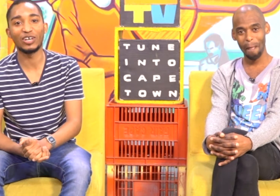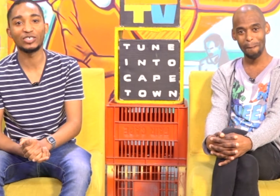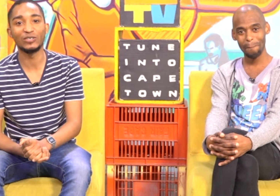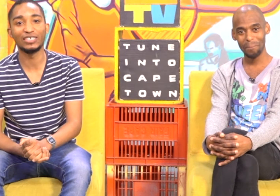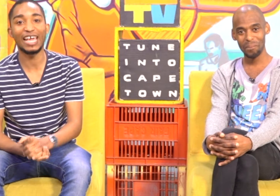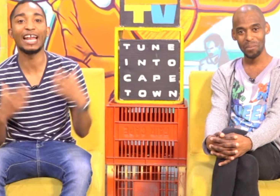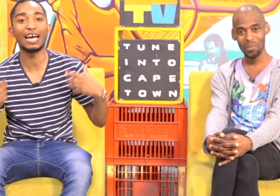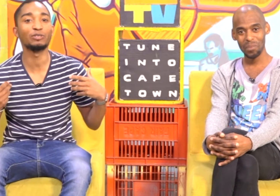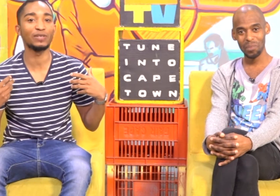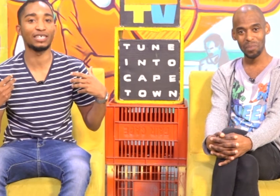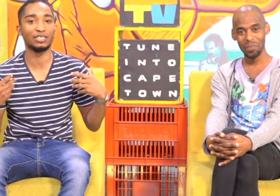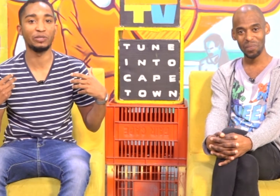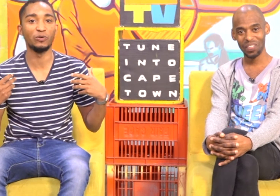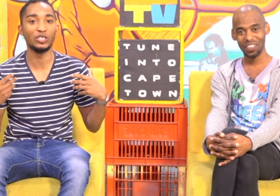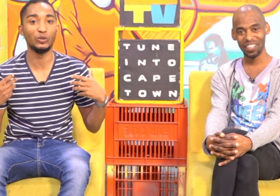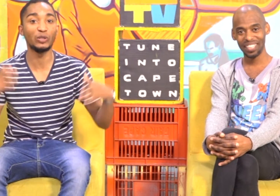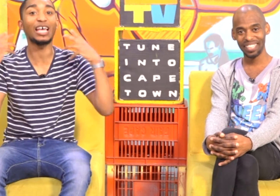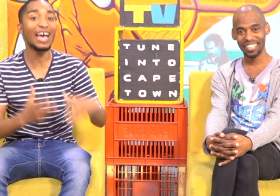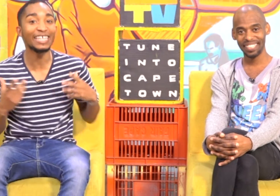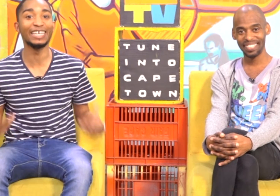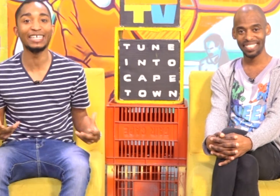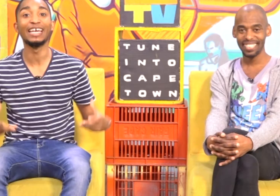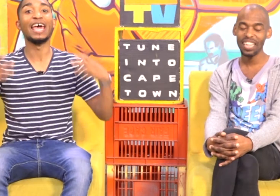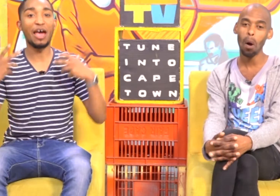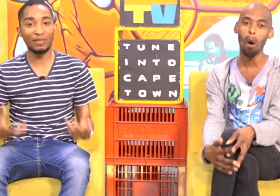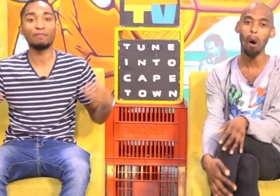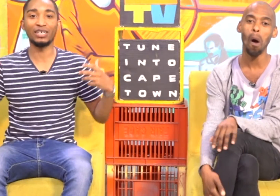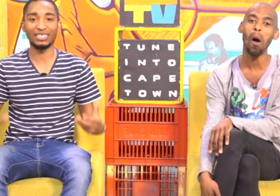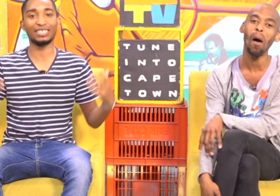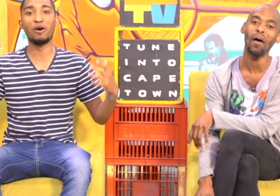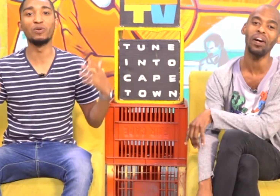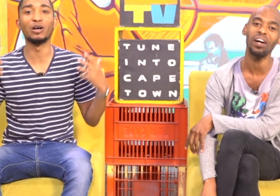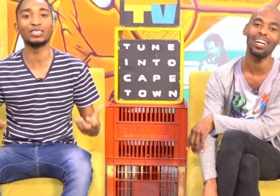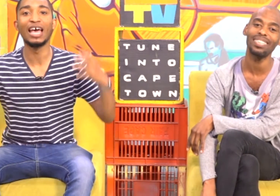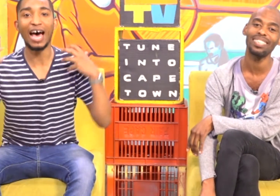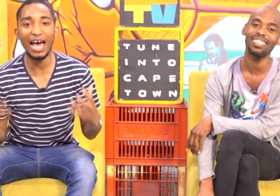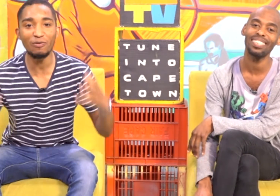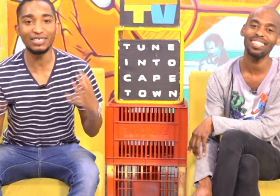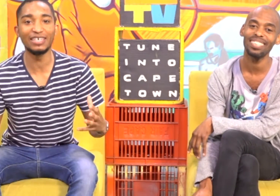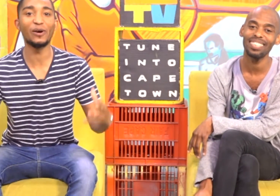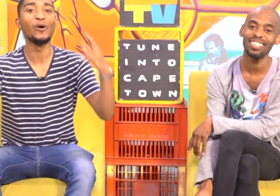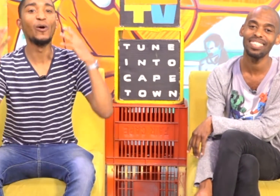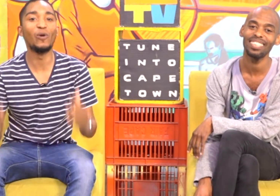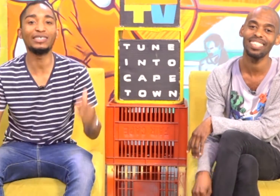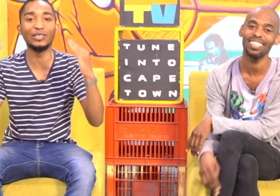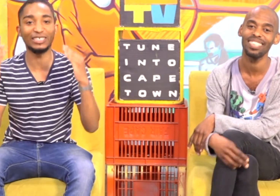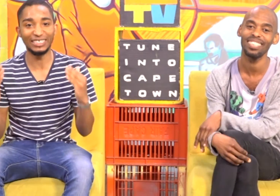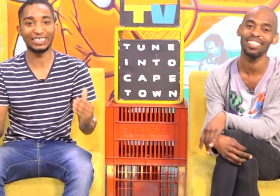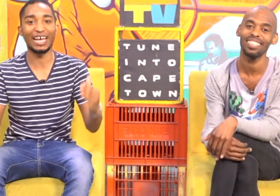our show today And I'm super excited to be talking to you Because I really am that person at home who goes I want to know what goes inside